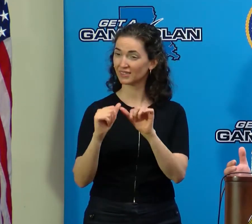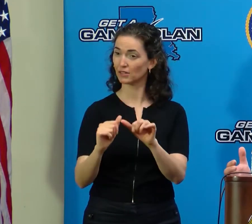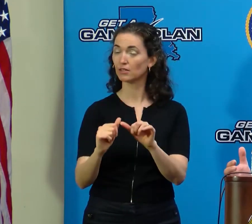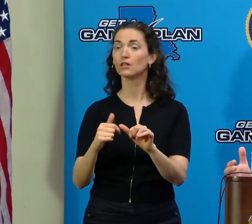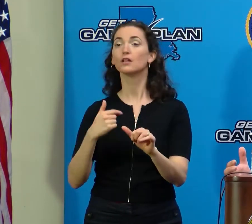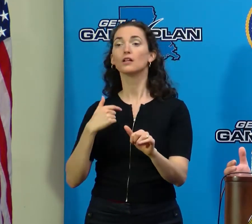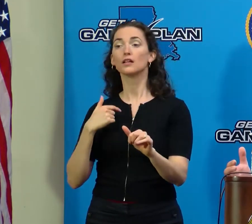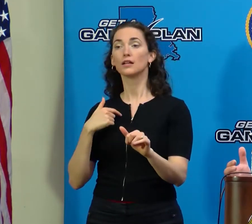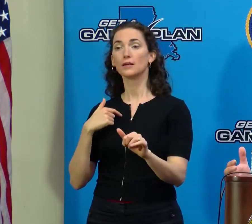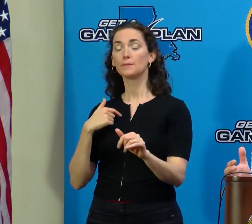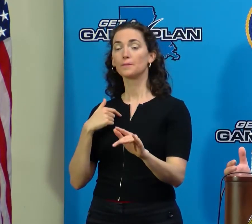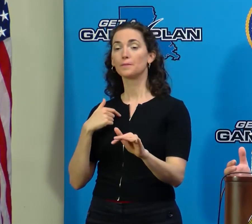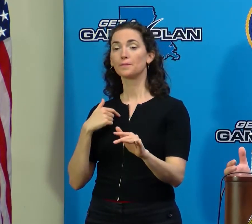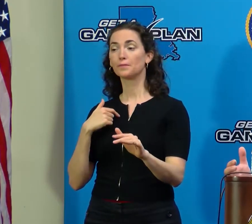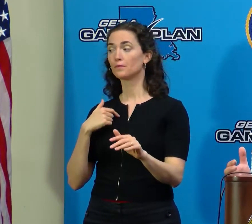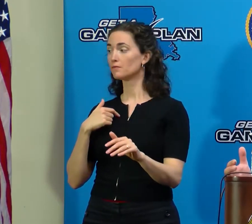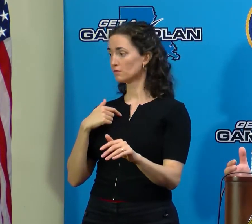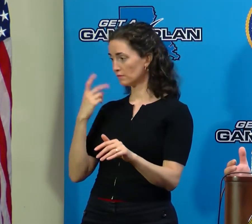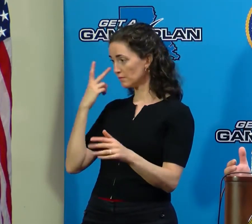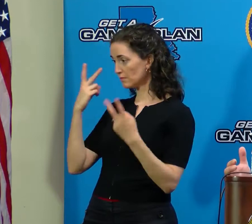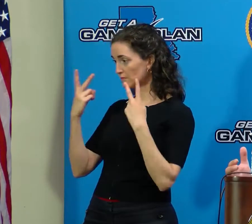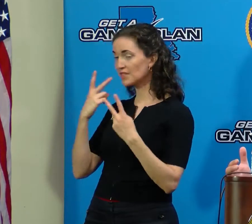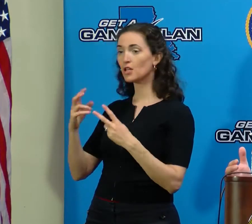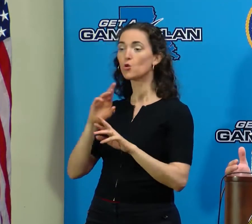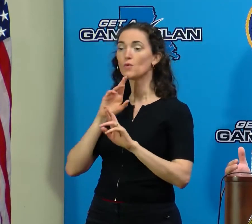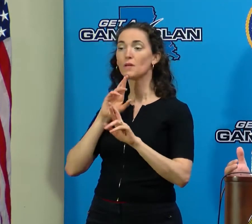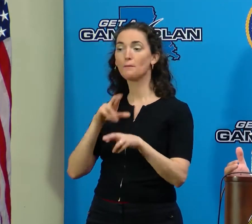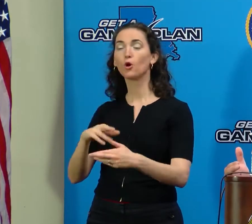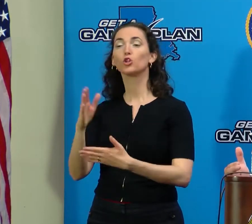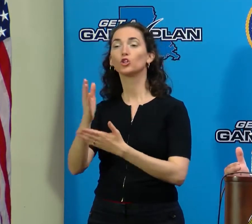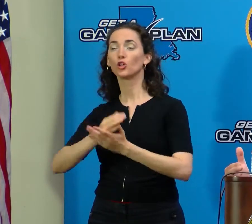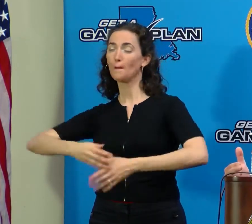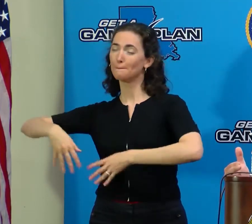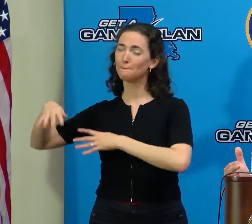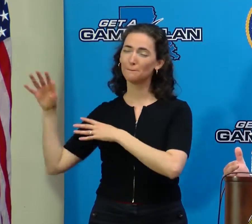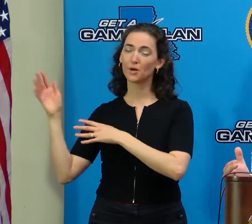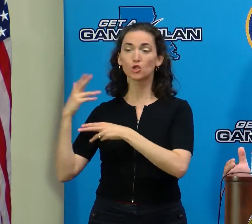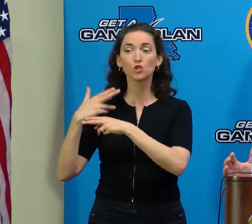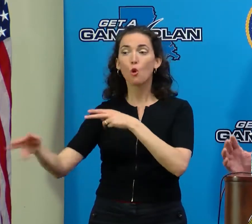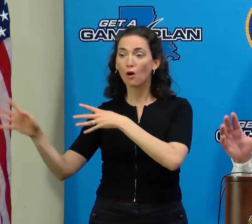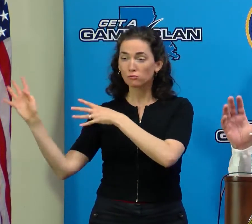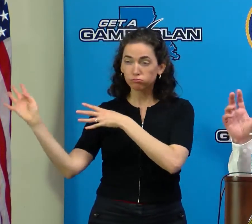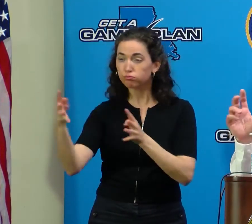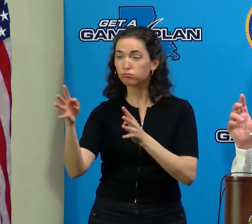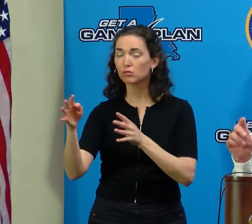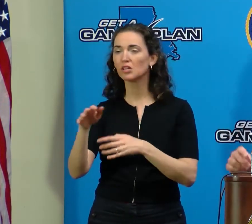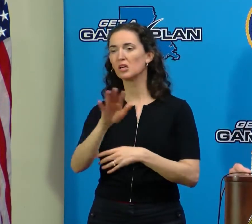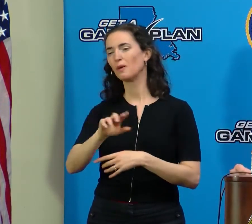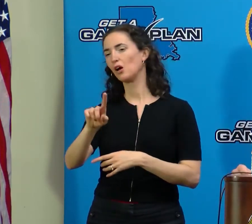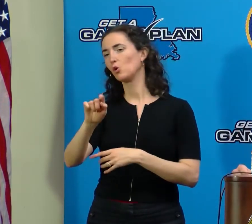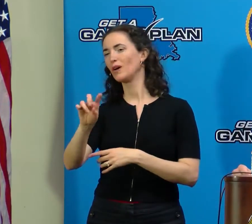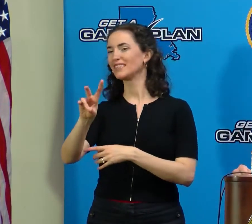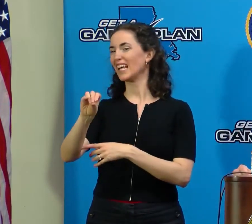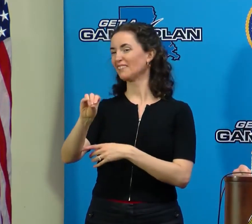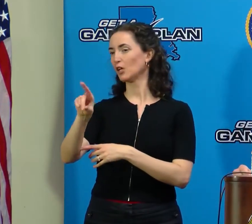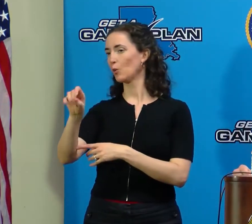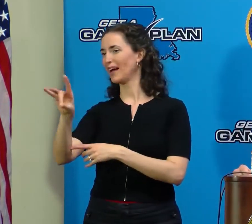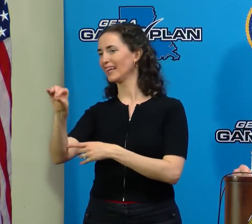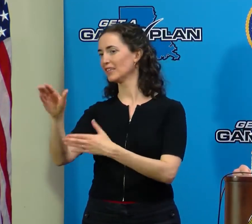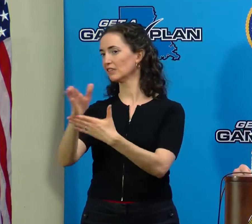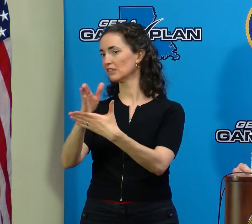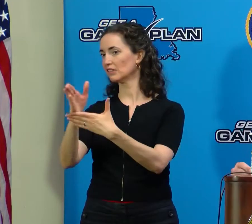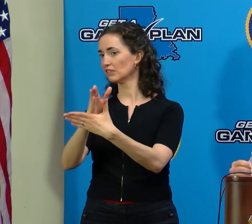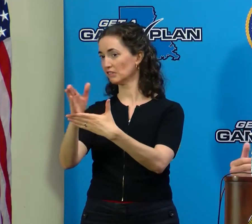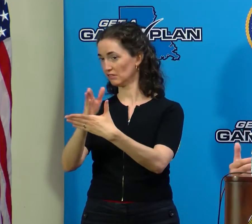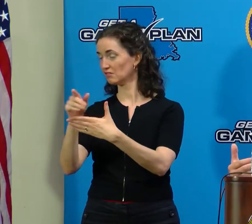reports that gusts got into the 170s, maybe the early, I mean, lower 180s in